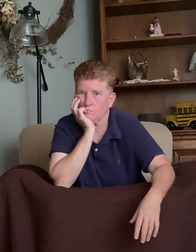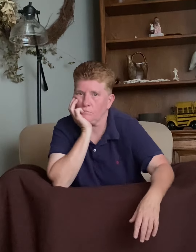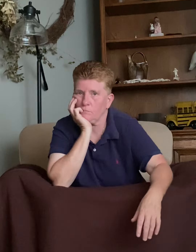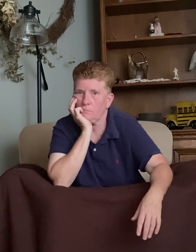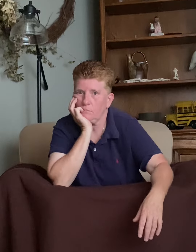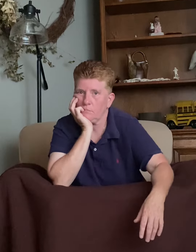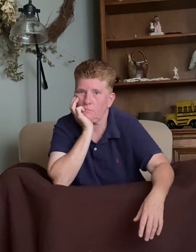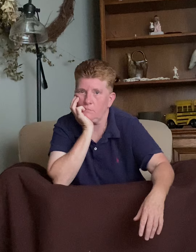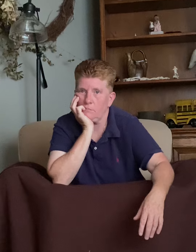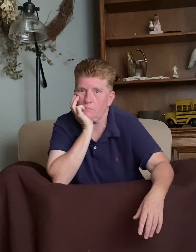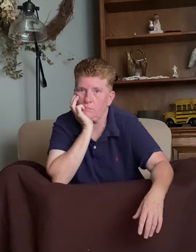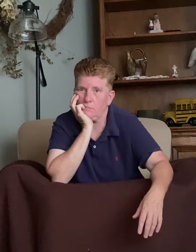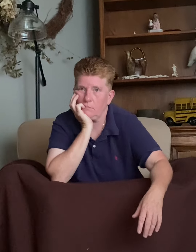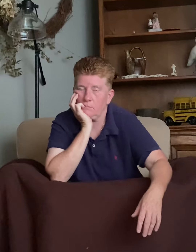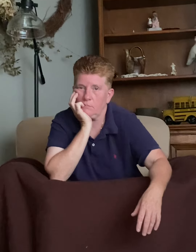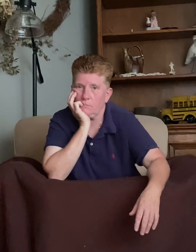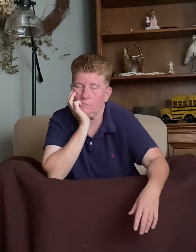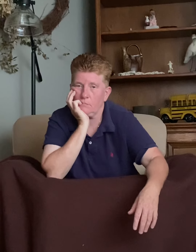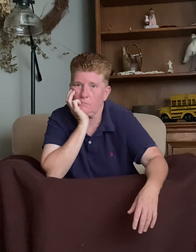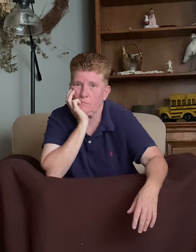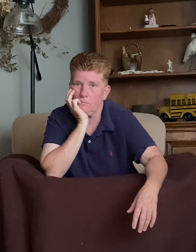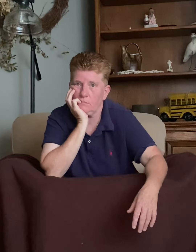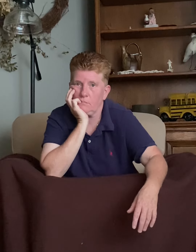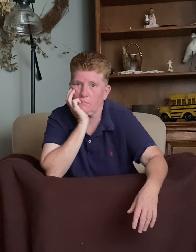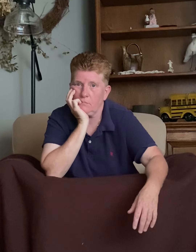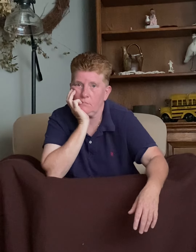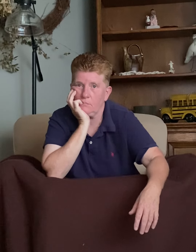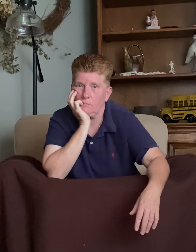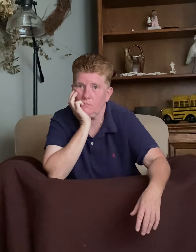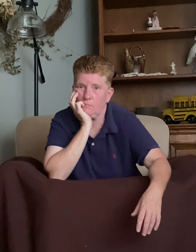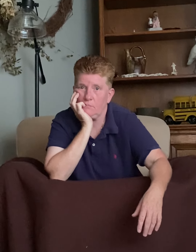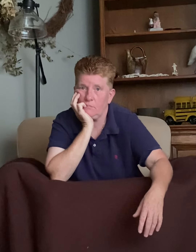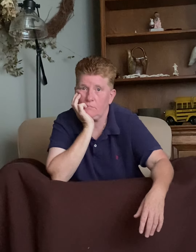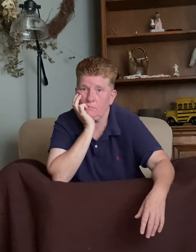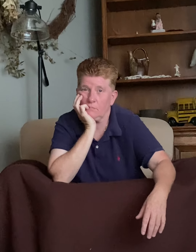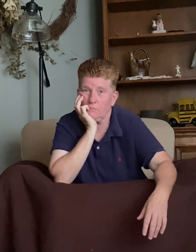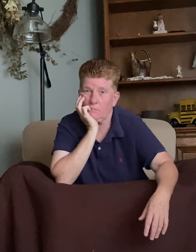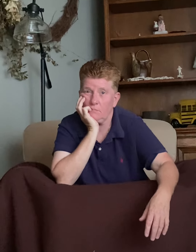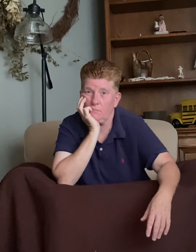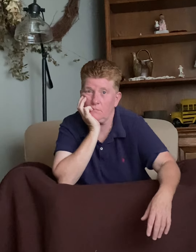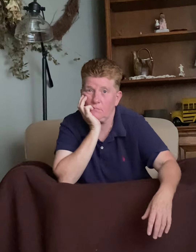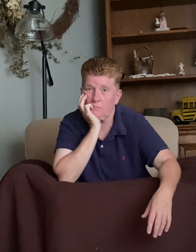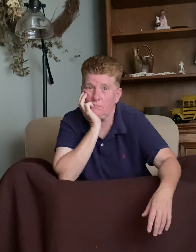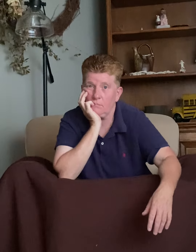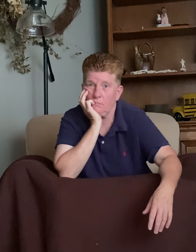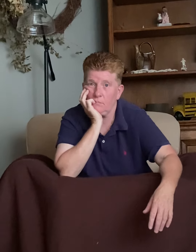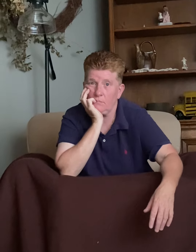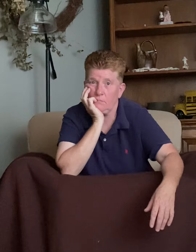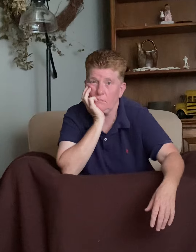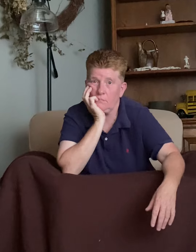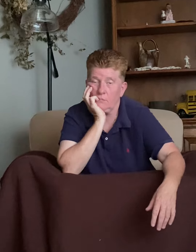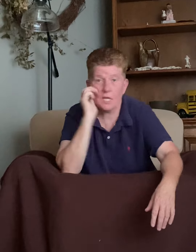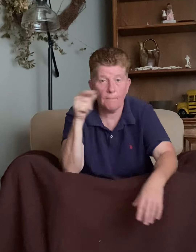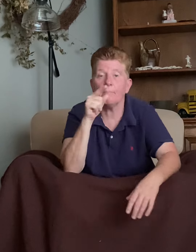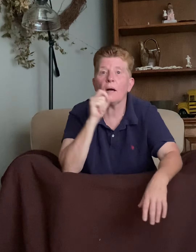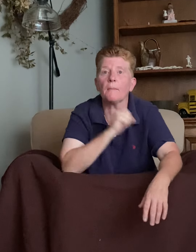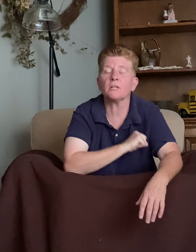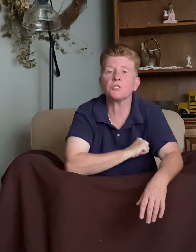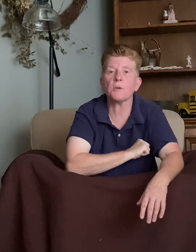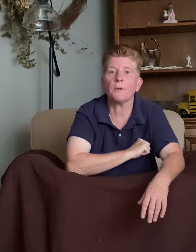craft. And by the way, are you going to ship the glass? Yep. I'm going to ship it